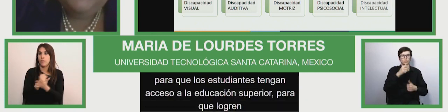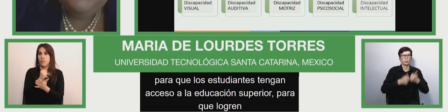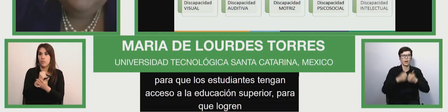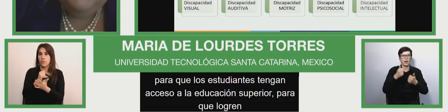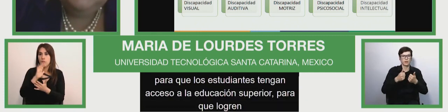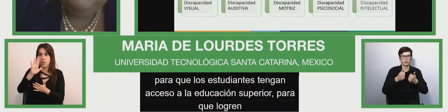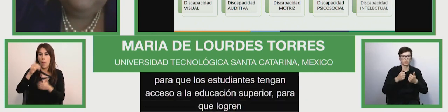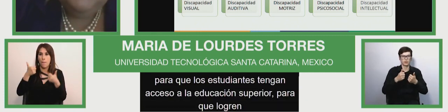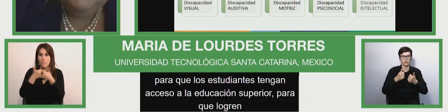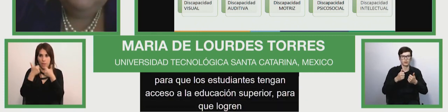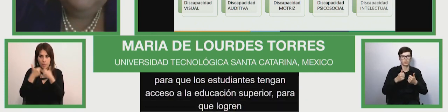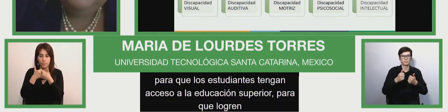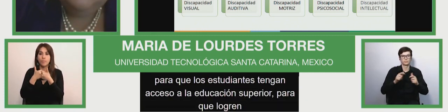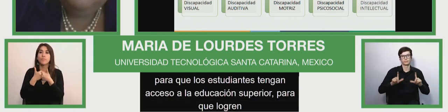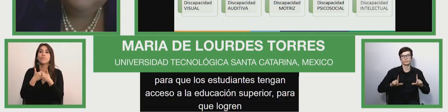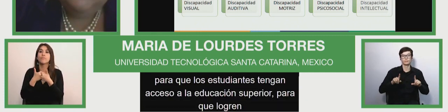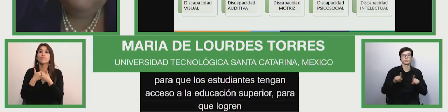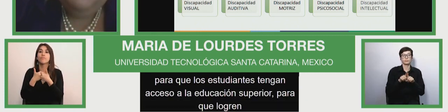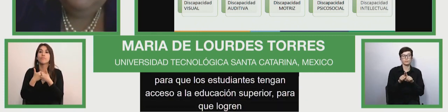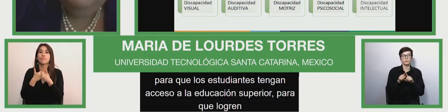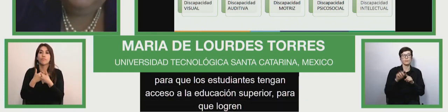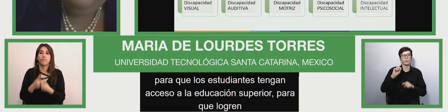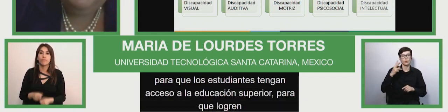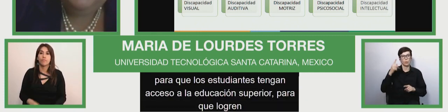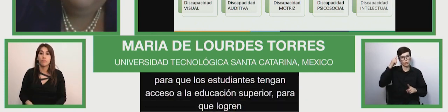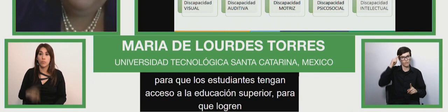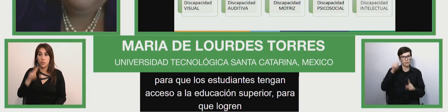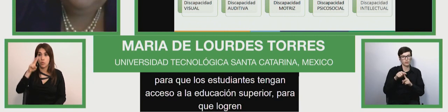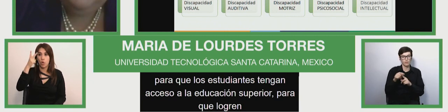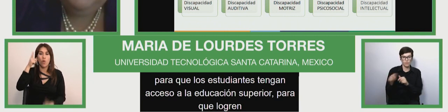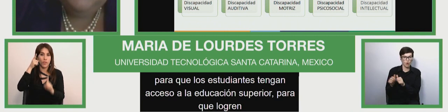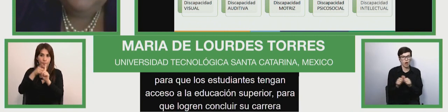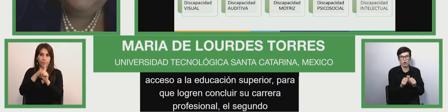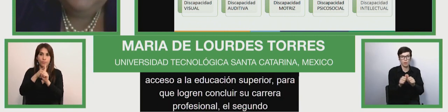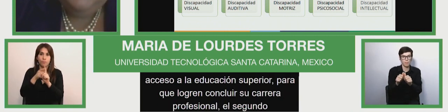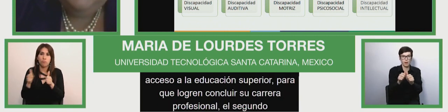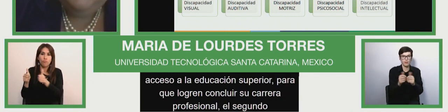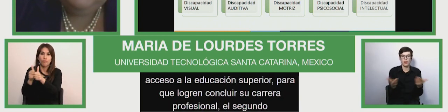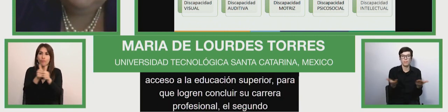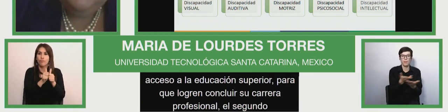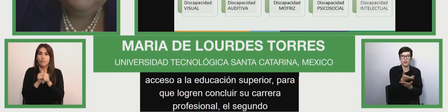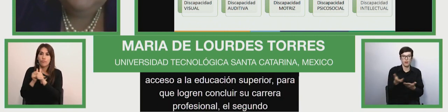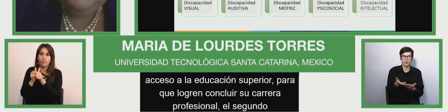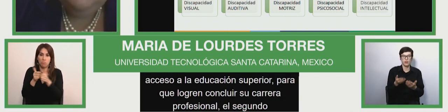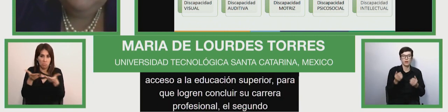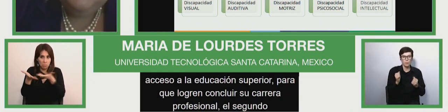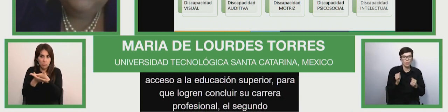so that our students can have access to higher education